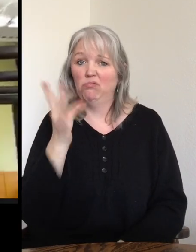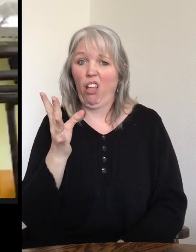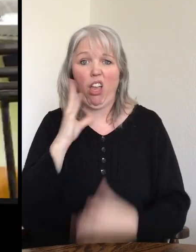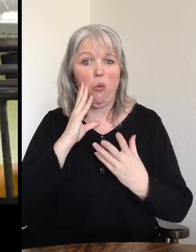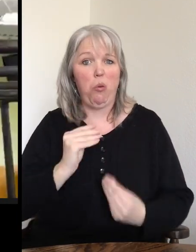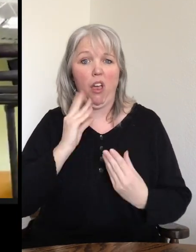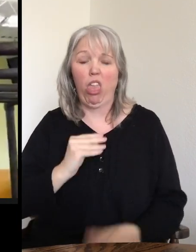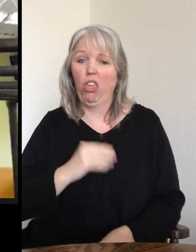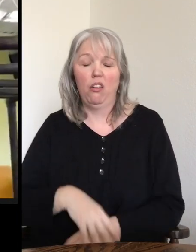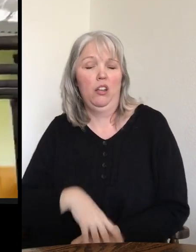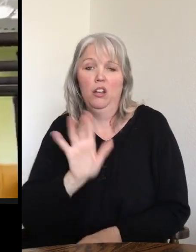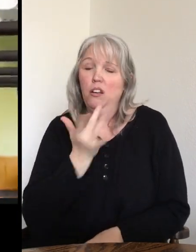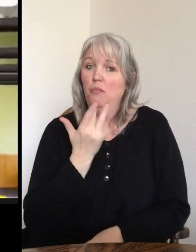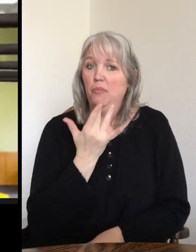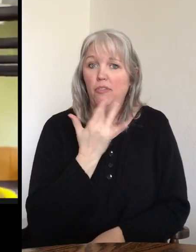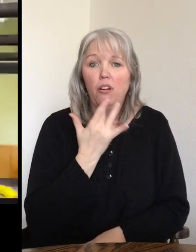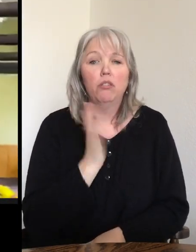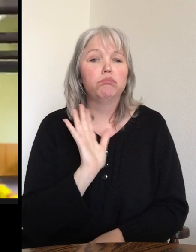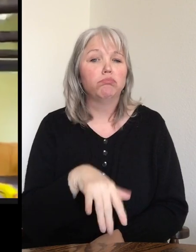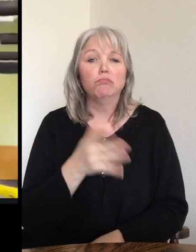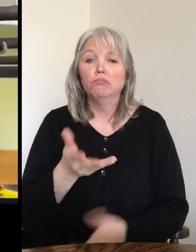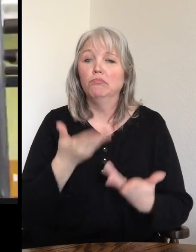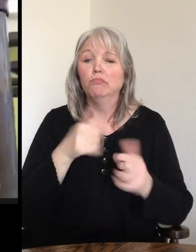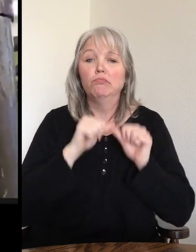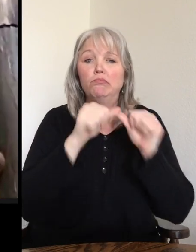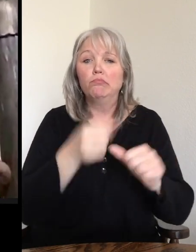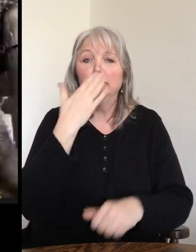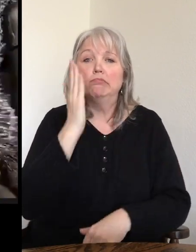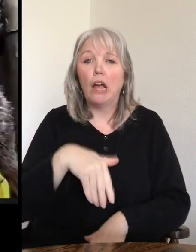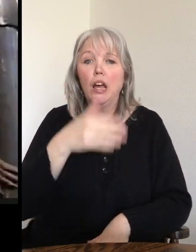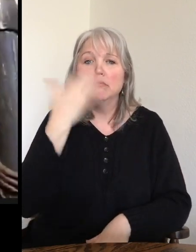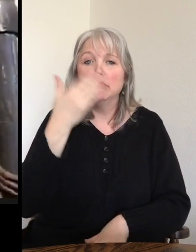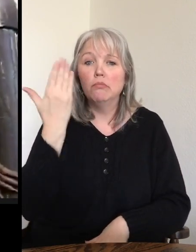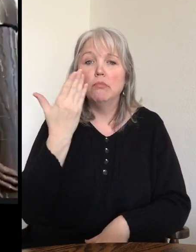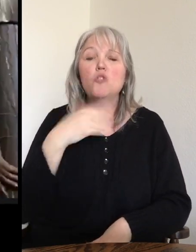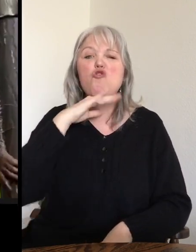getting wet. He much prefers to just kind of be stinky and dirty, which is fine.